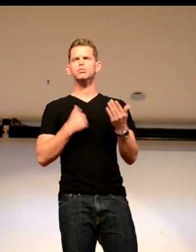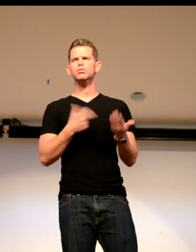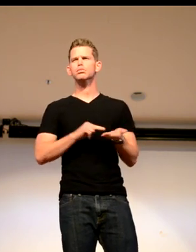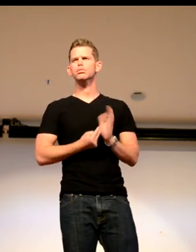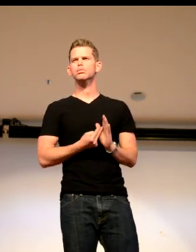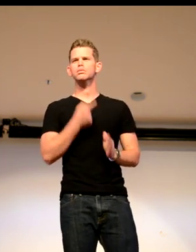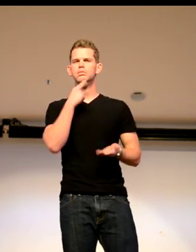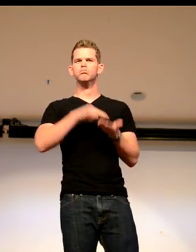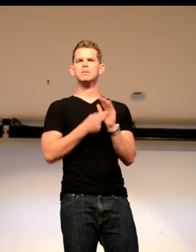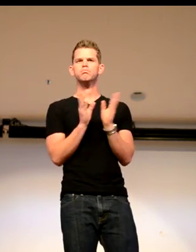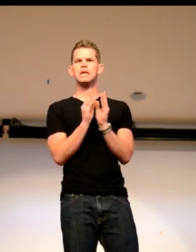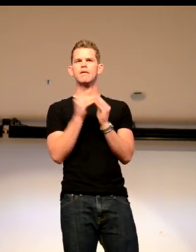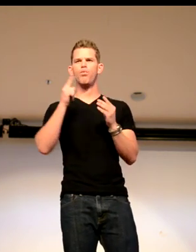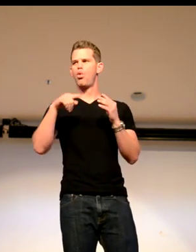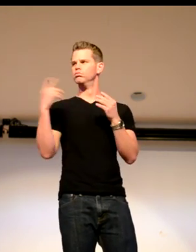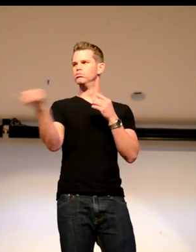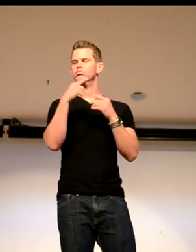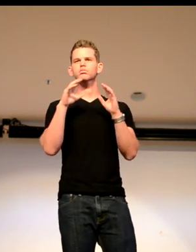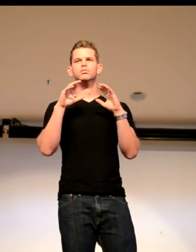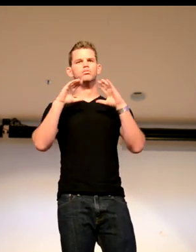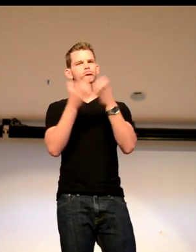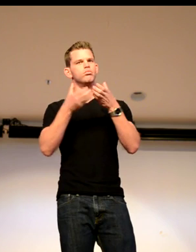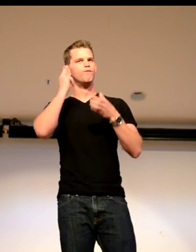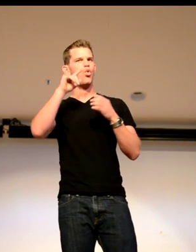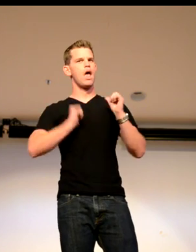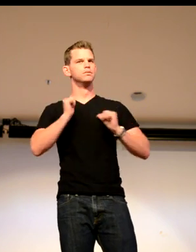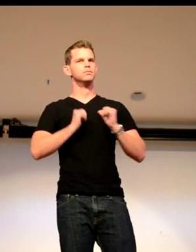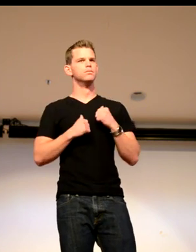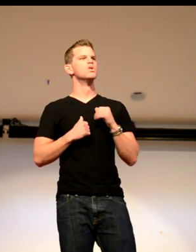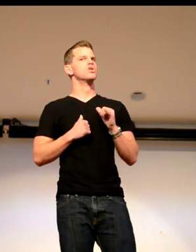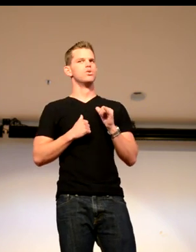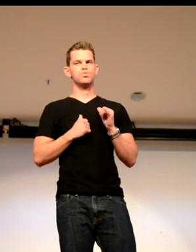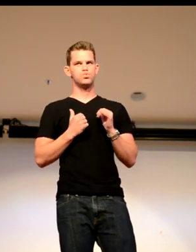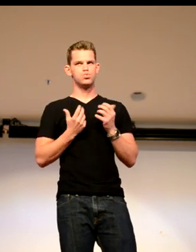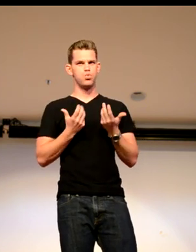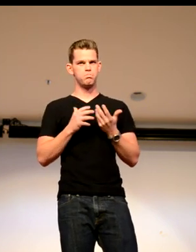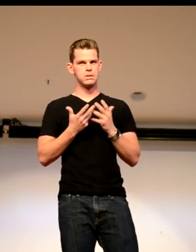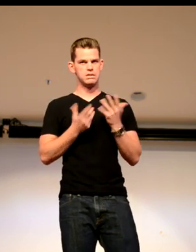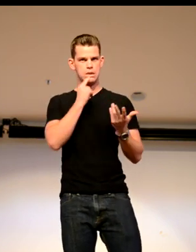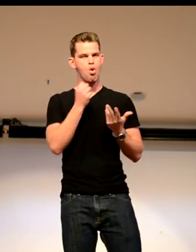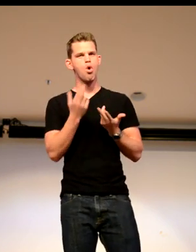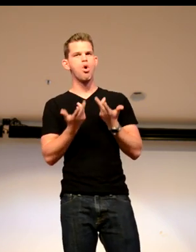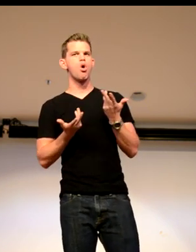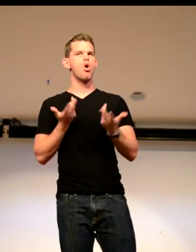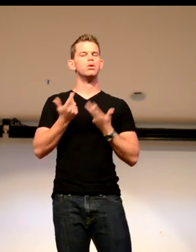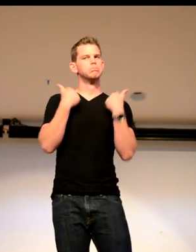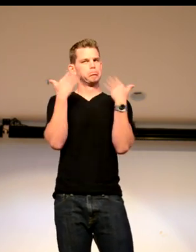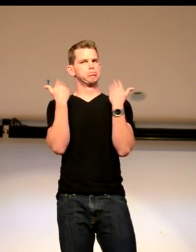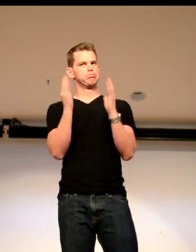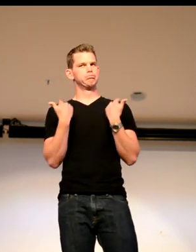table read mean? I don't know what that means. It's a meeting for all of the actors to get together, to ask actors and actresses to sit down and go through their